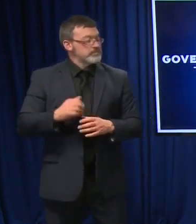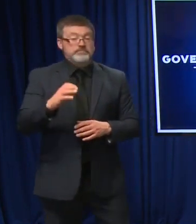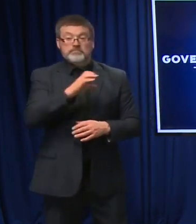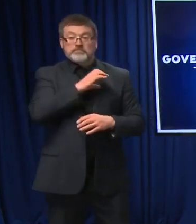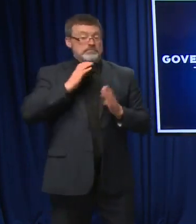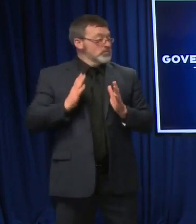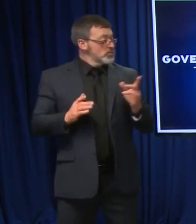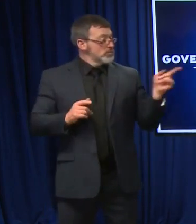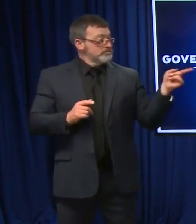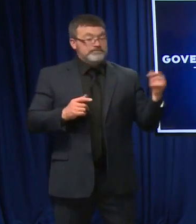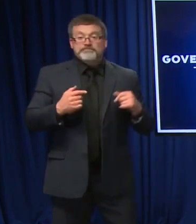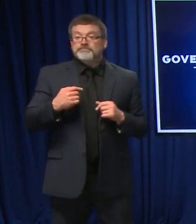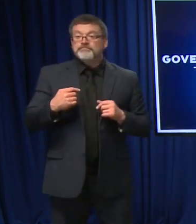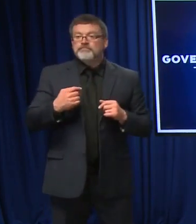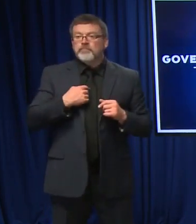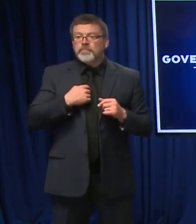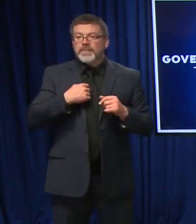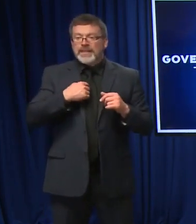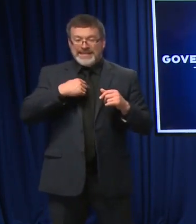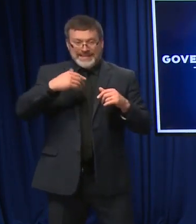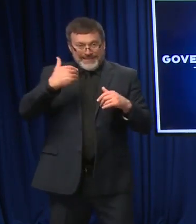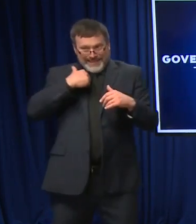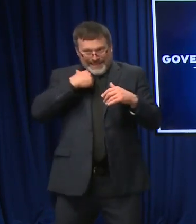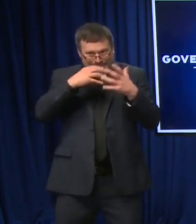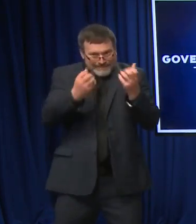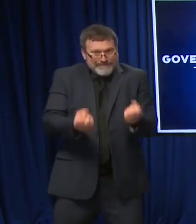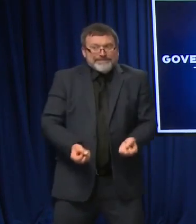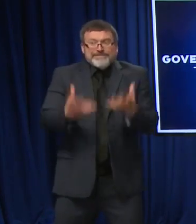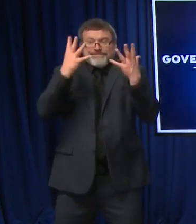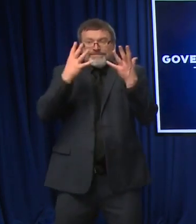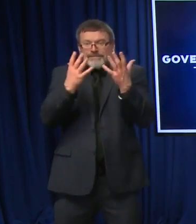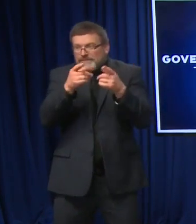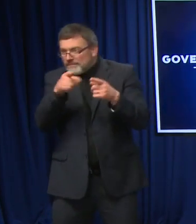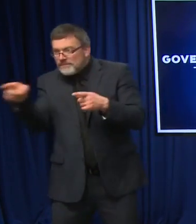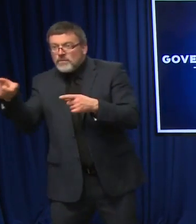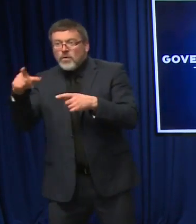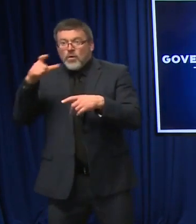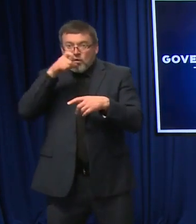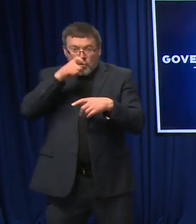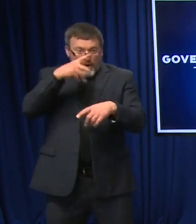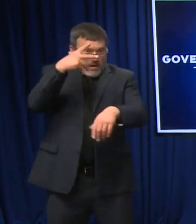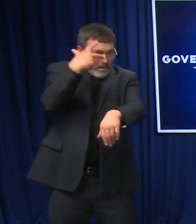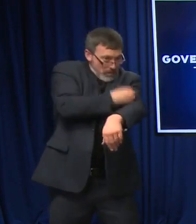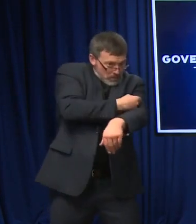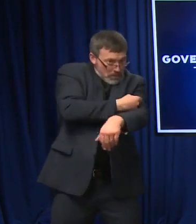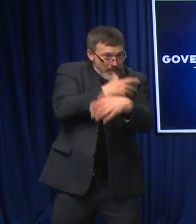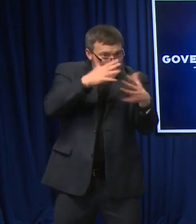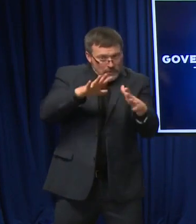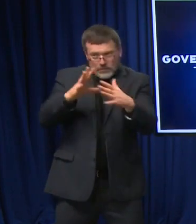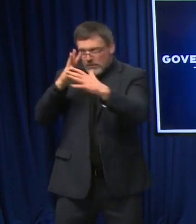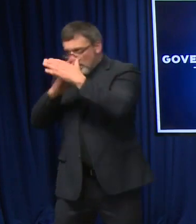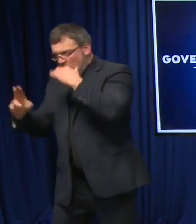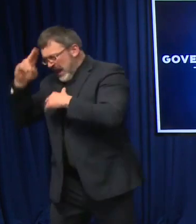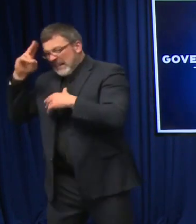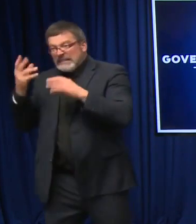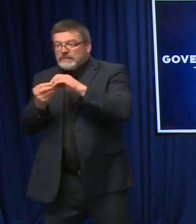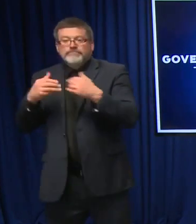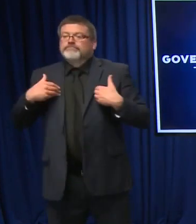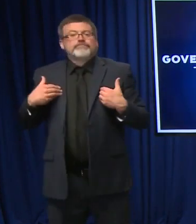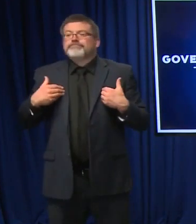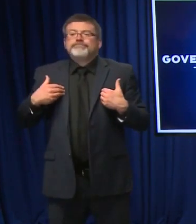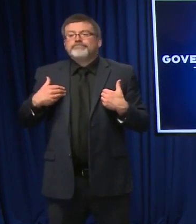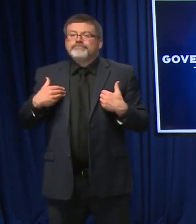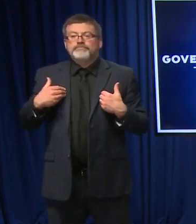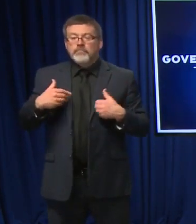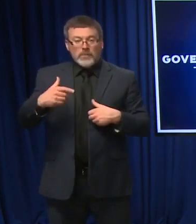So we don't have aggregate numbers on breakthrough cases because of what we've talked about around not having a mature registry and not